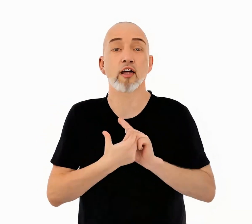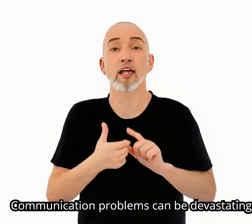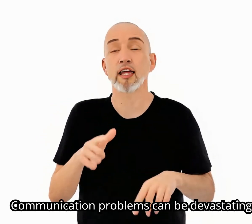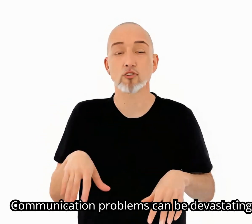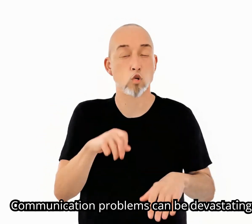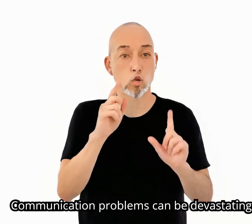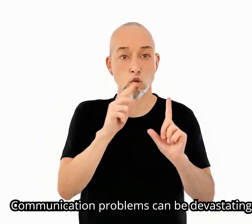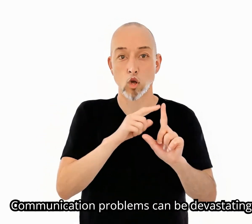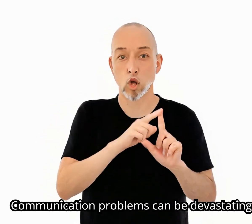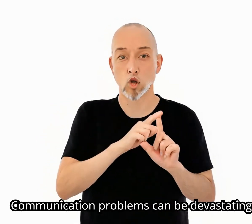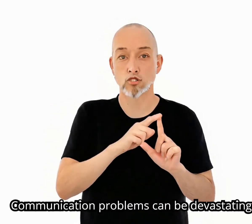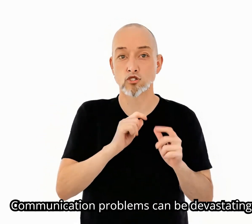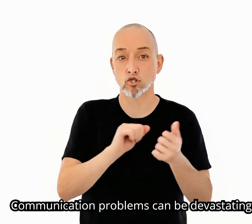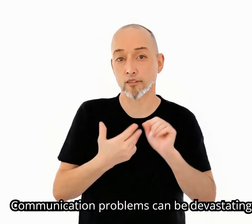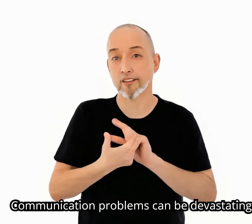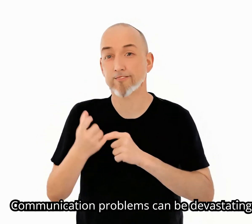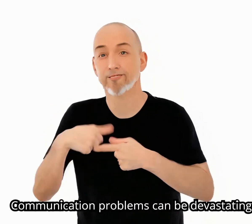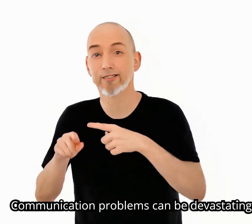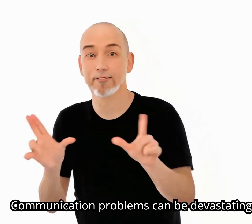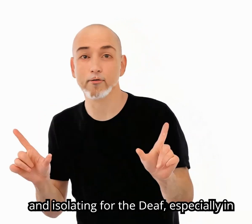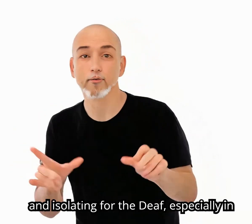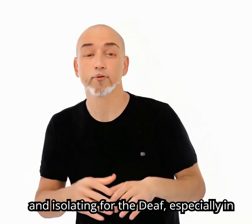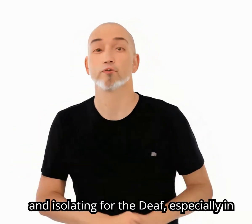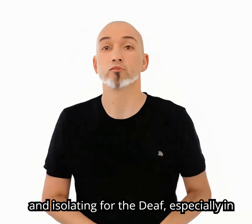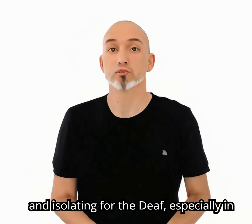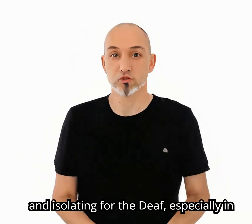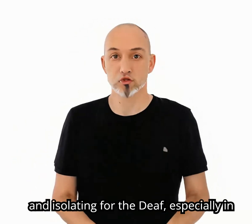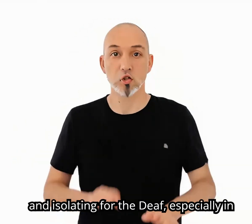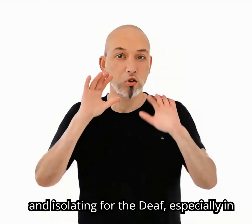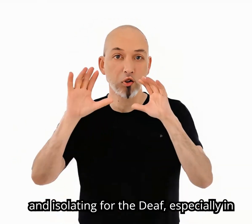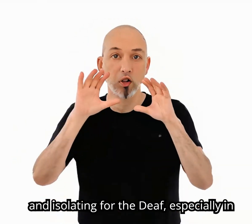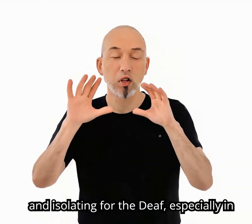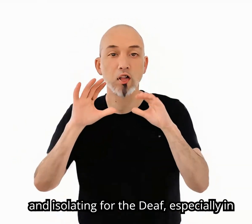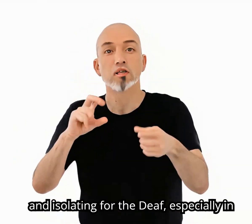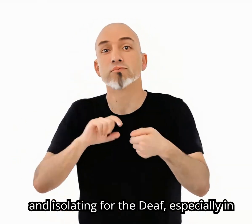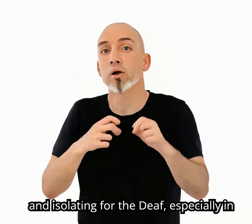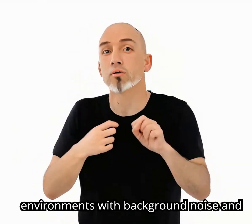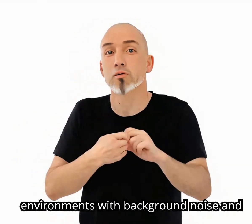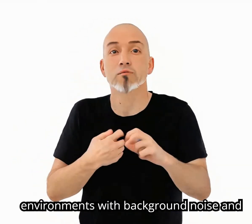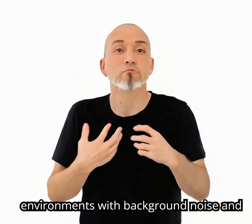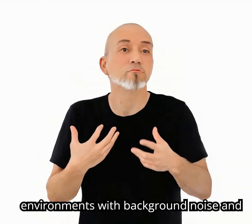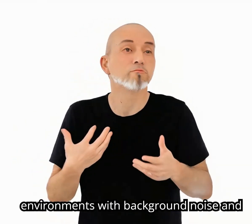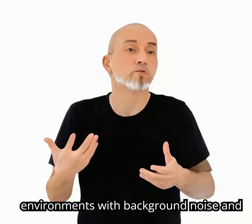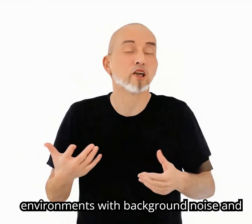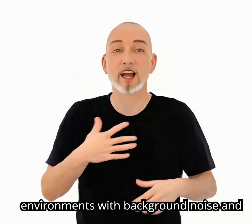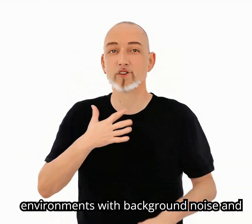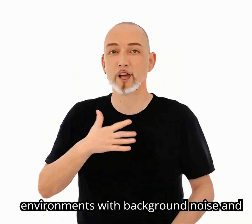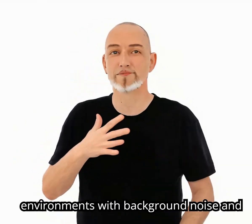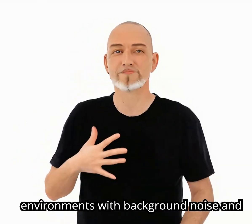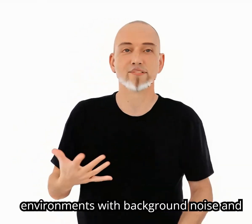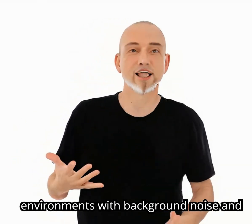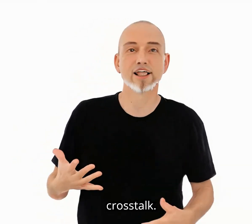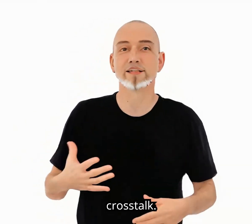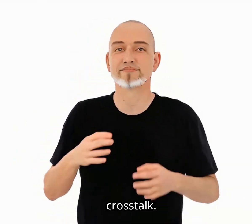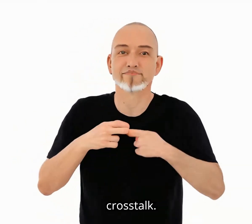Communication problems can be devastating and isolating for the deaf, especially in environments with background noise and crosstalk.